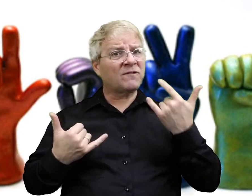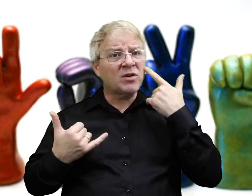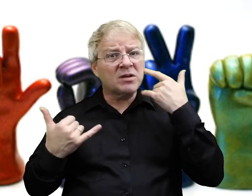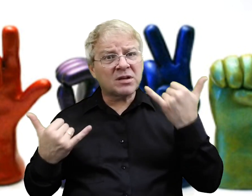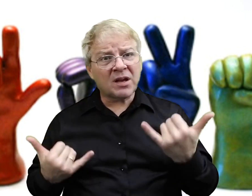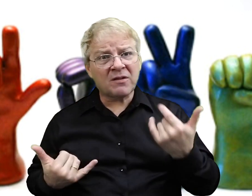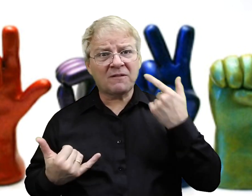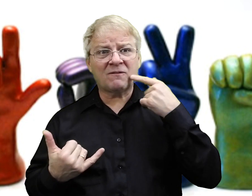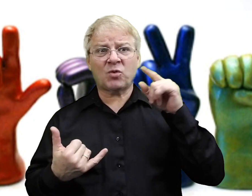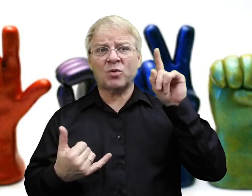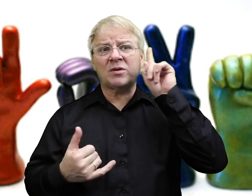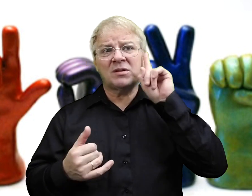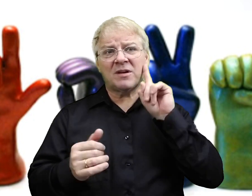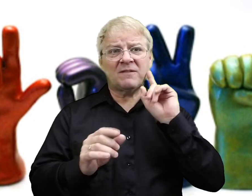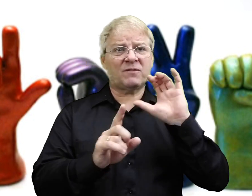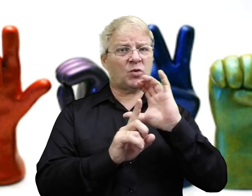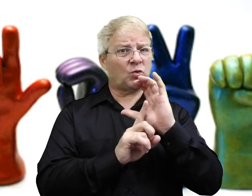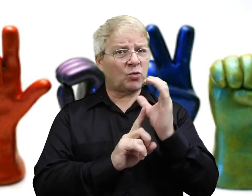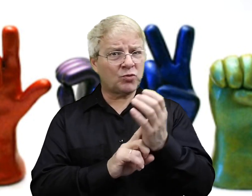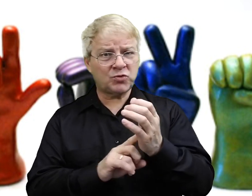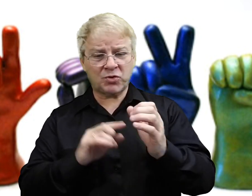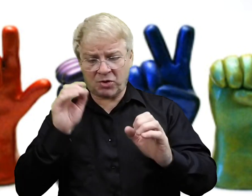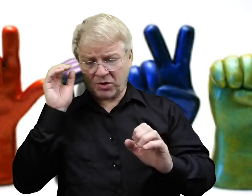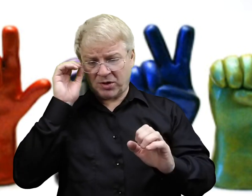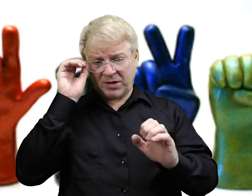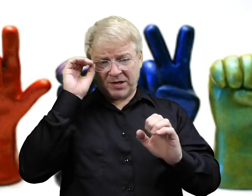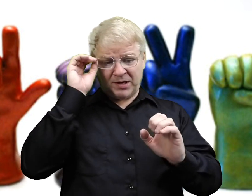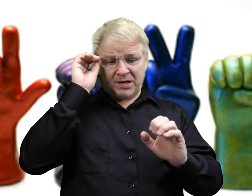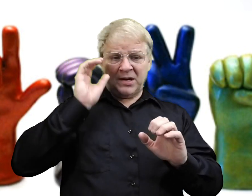Well that's all I have for now for Deaf Culture Etiquette.